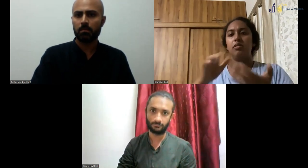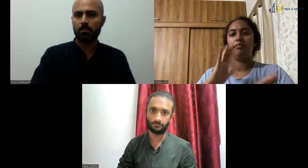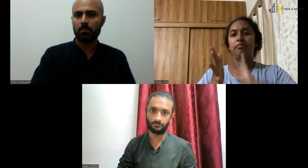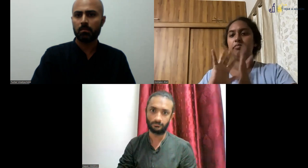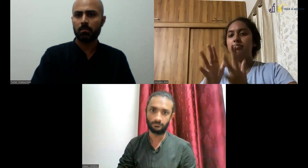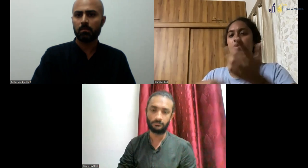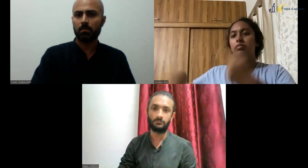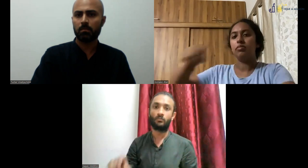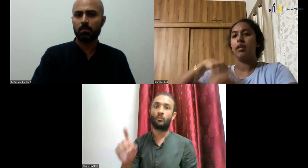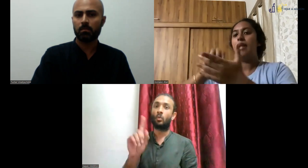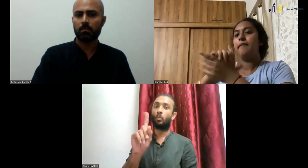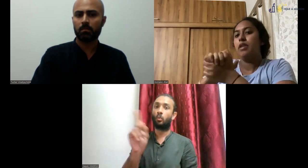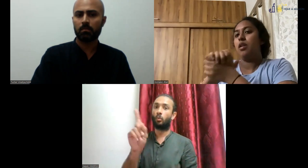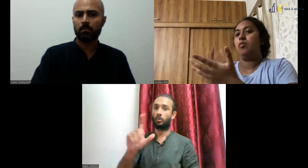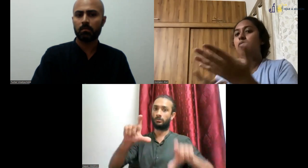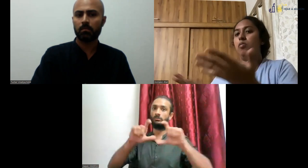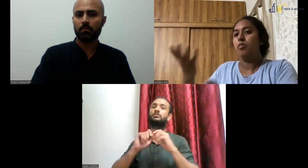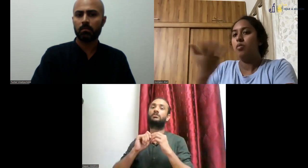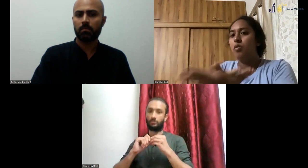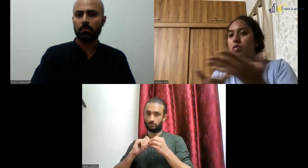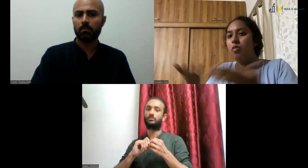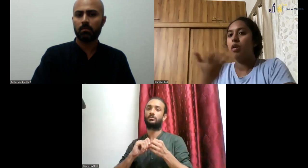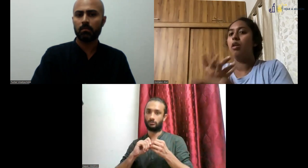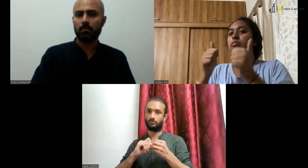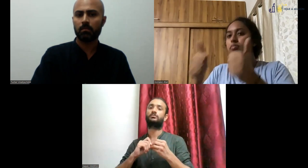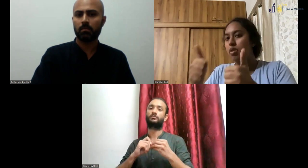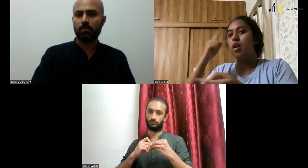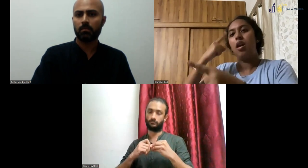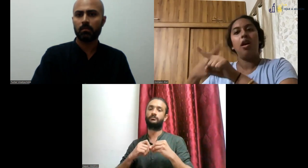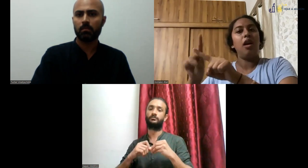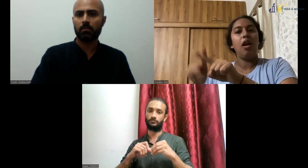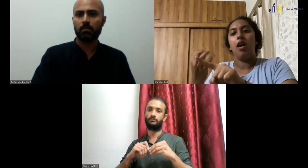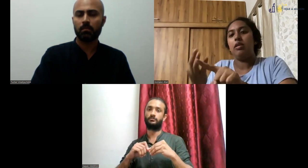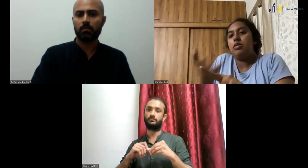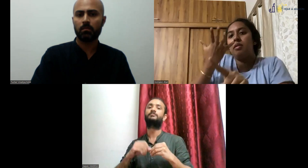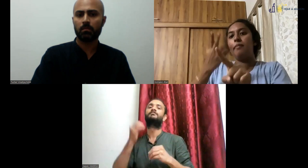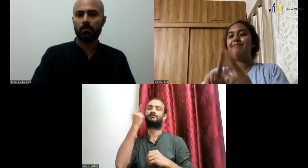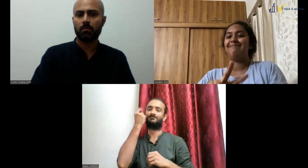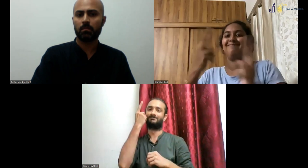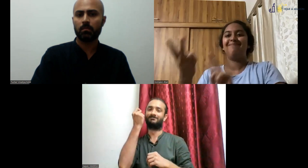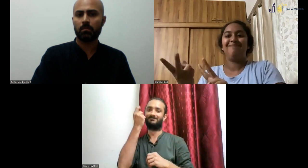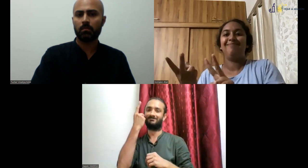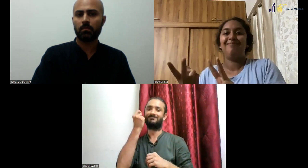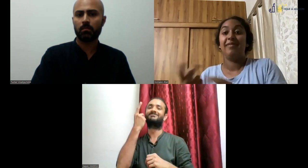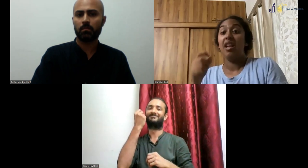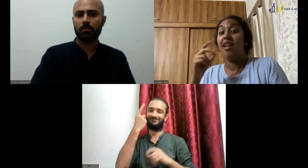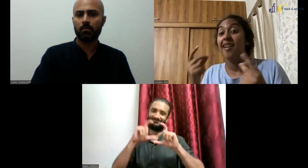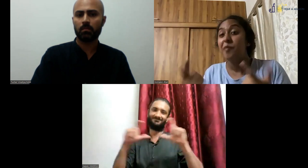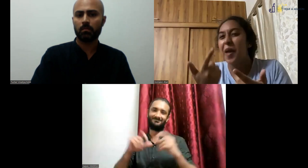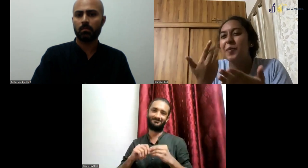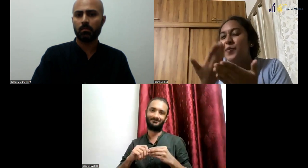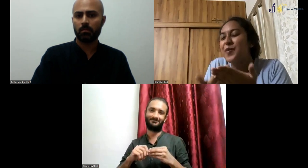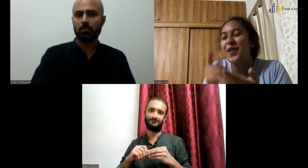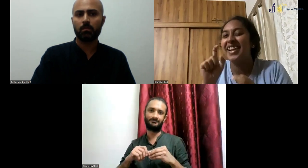their decision. If they would like to use the sign language. If they feel